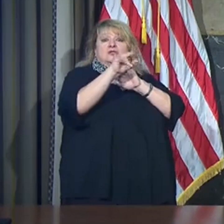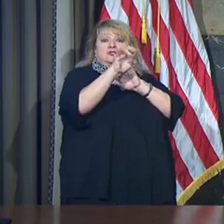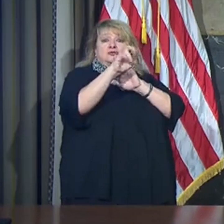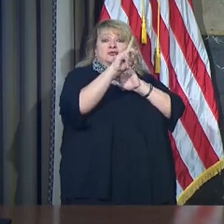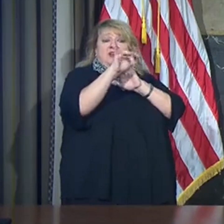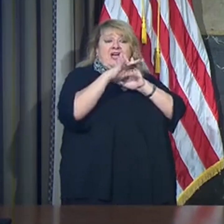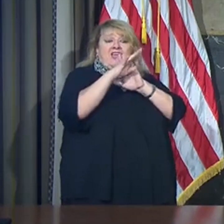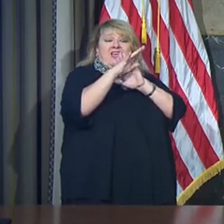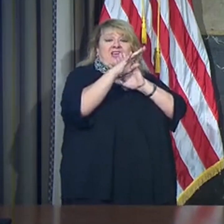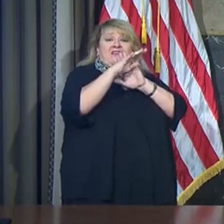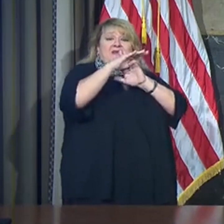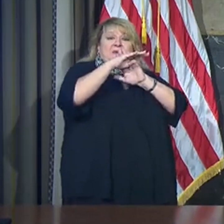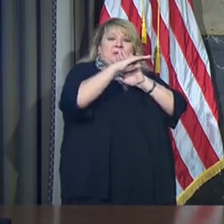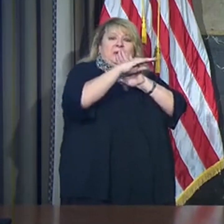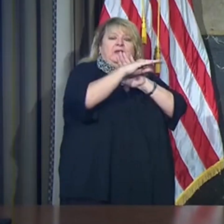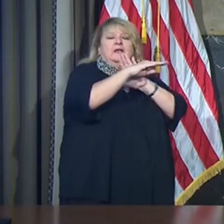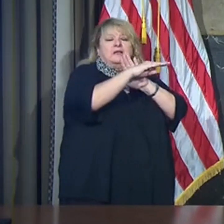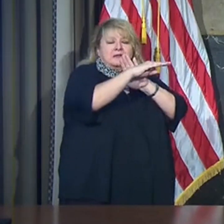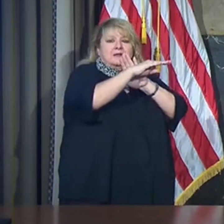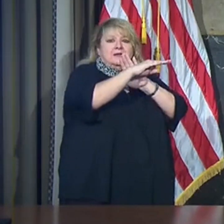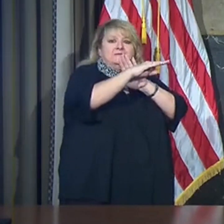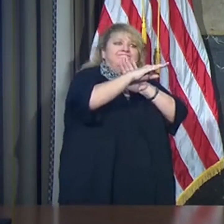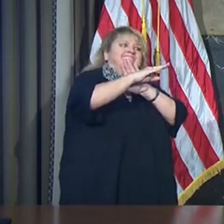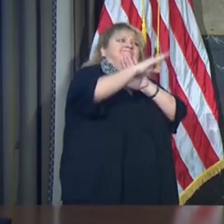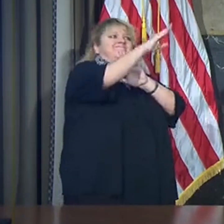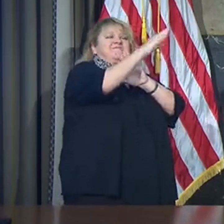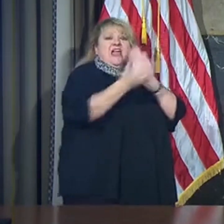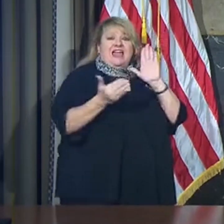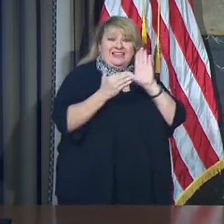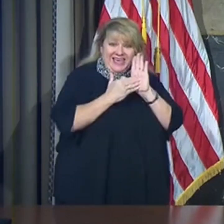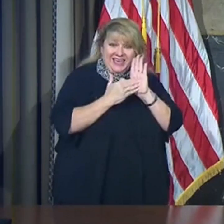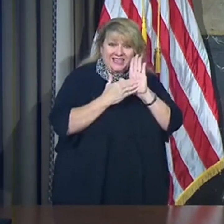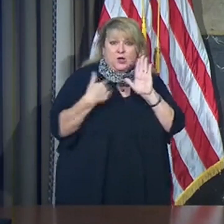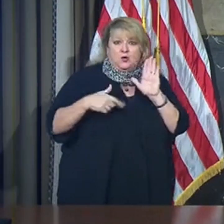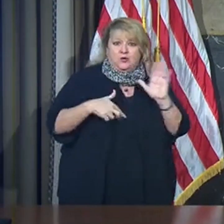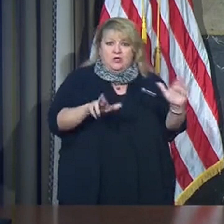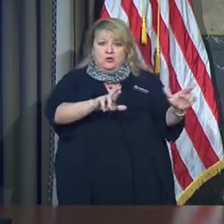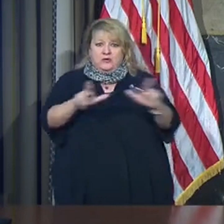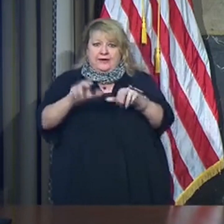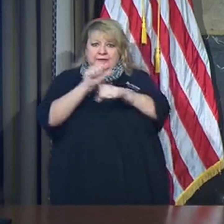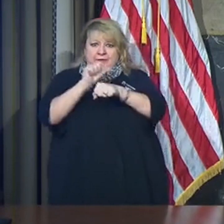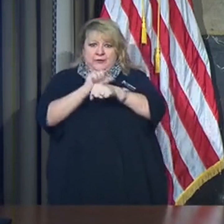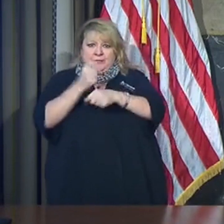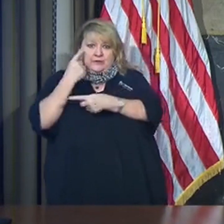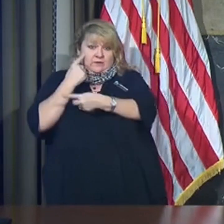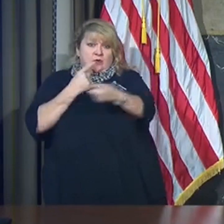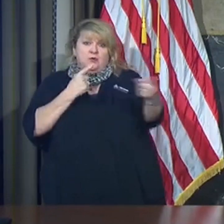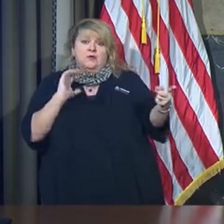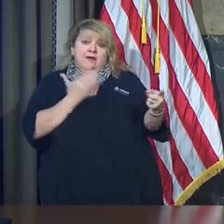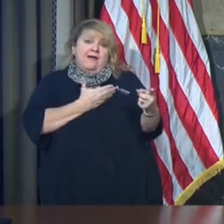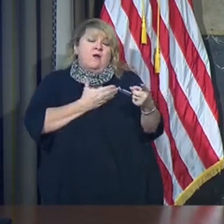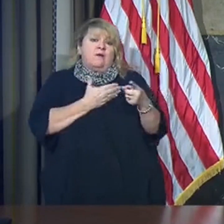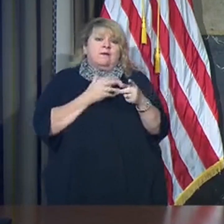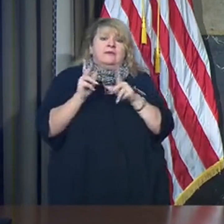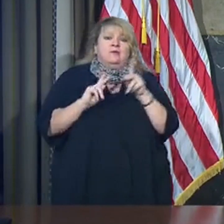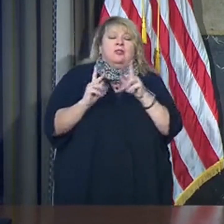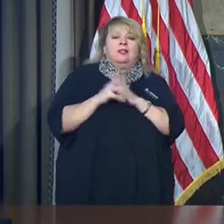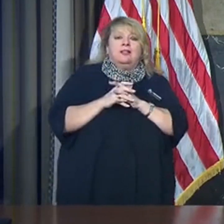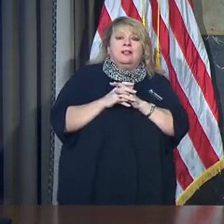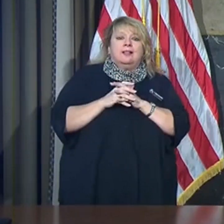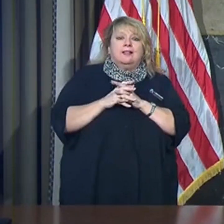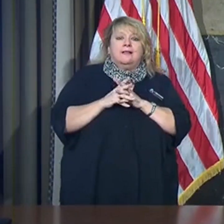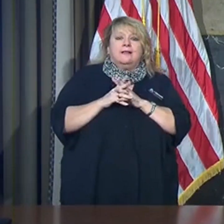here for our citizens. With that being said, our plea is very clear. Please,